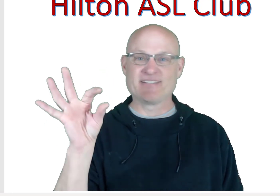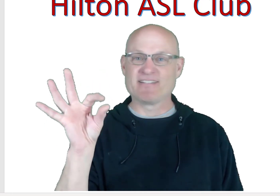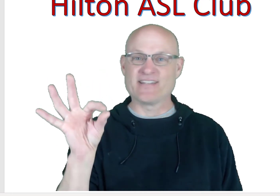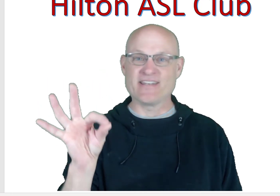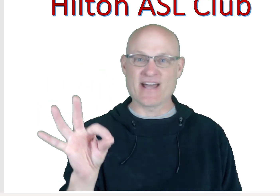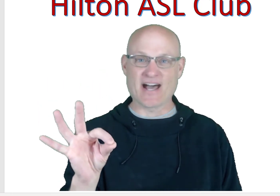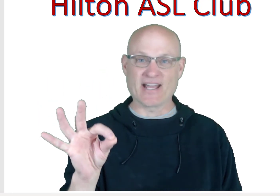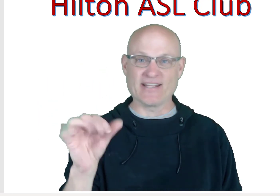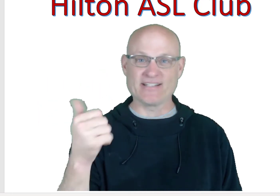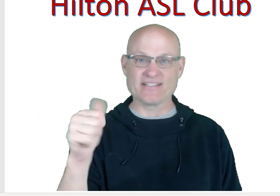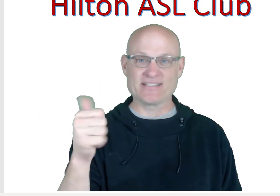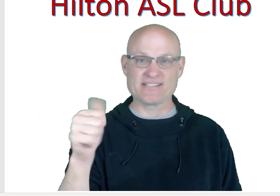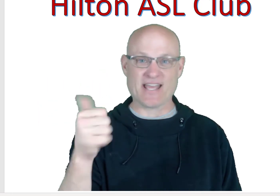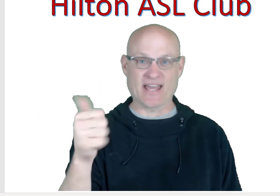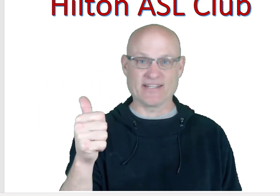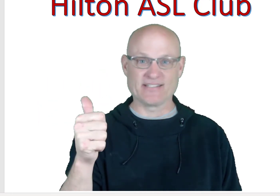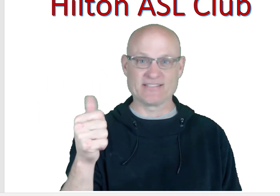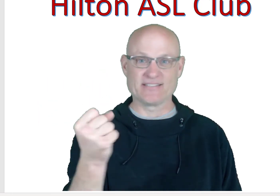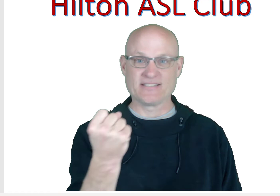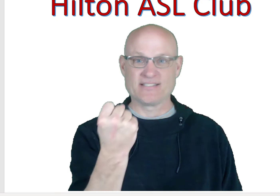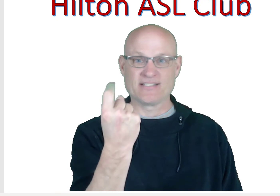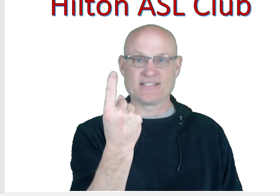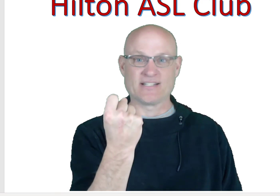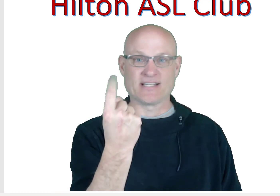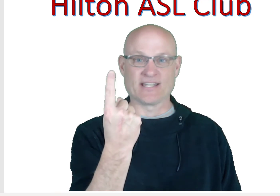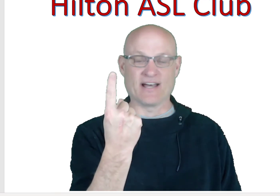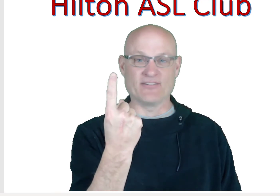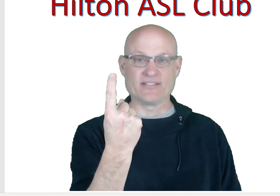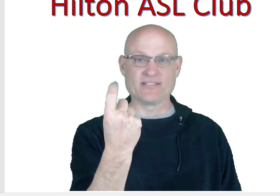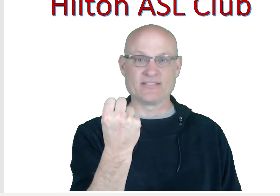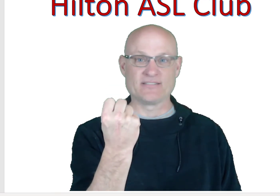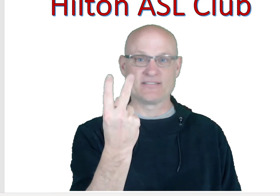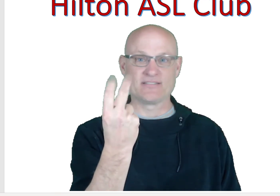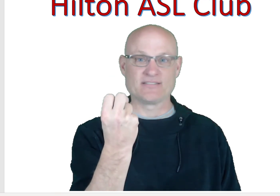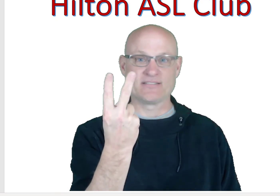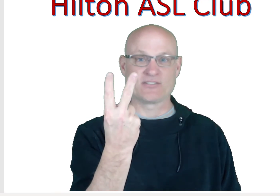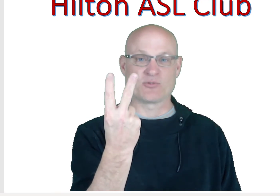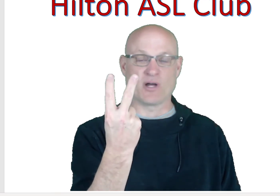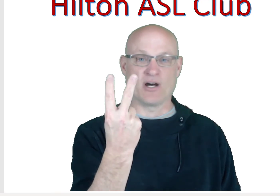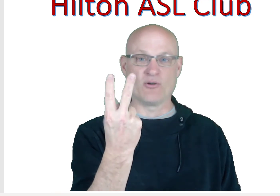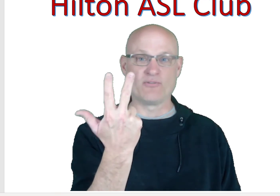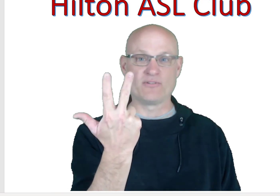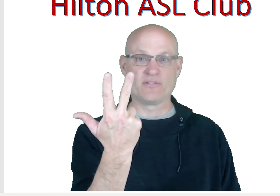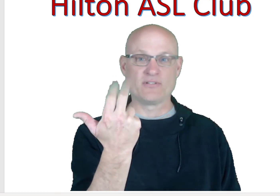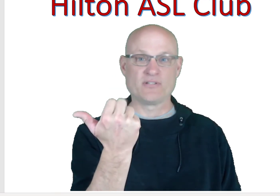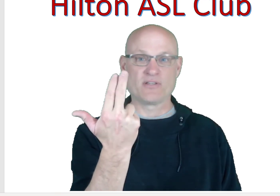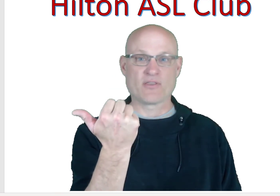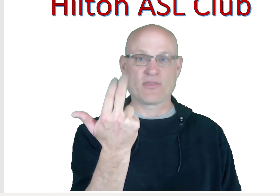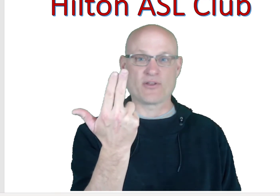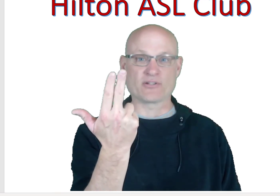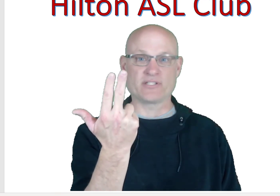9, 10, 11, 12, 13,